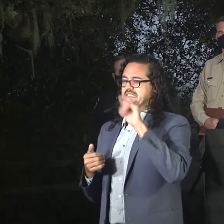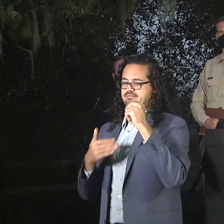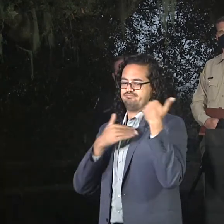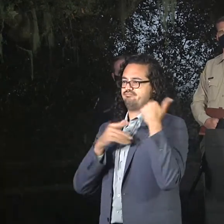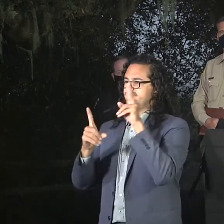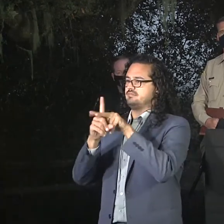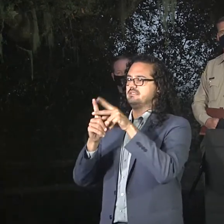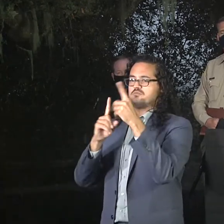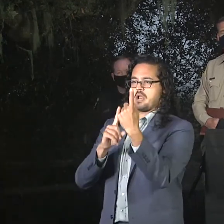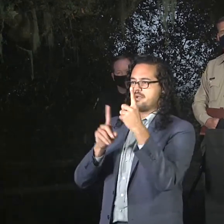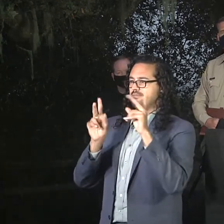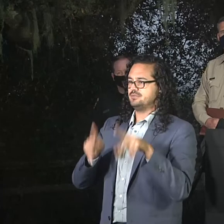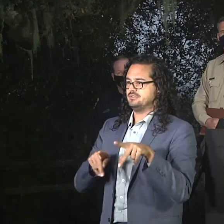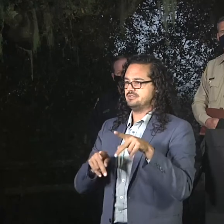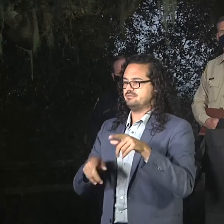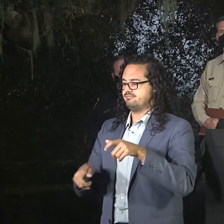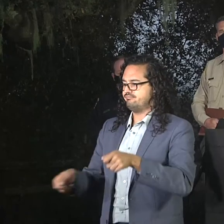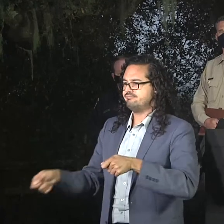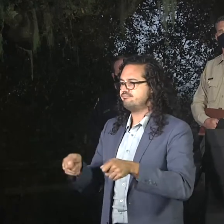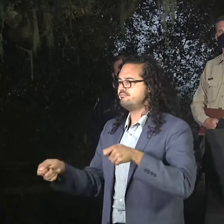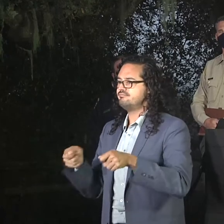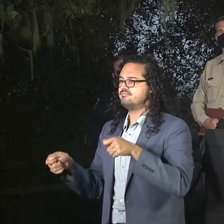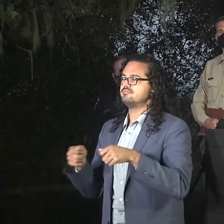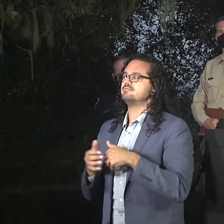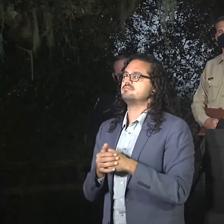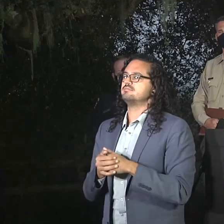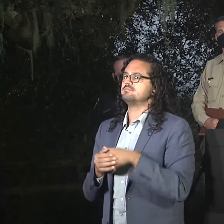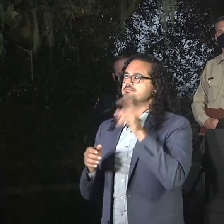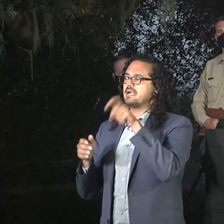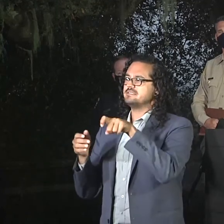Randy Gordon from KBCZ, Boulder Creek Community Radio.